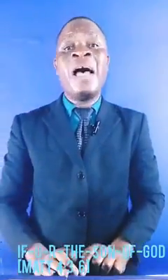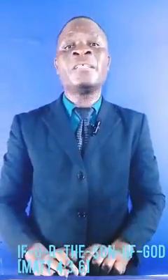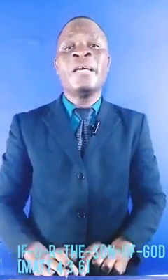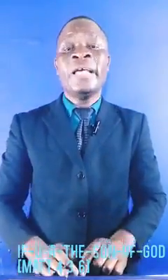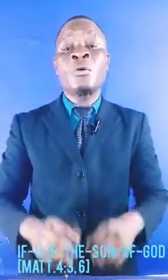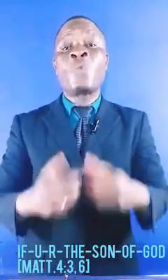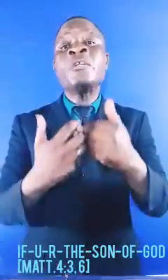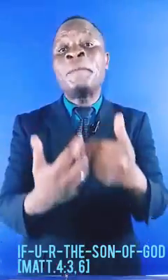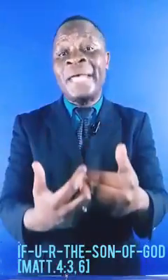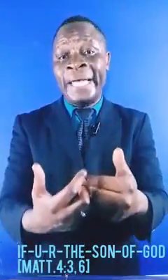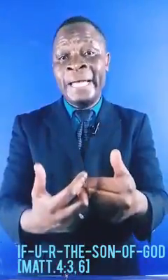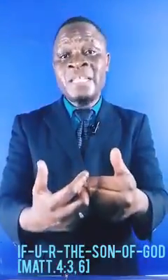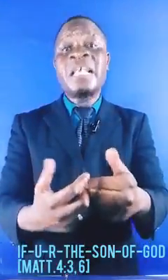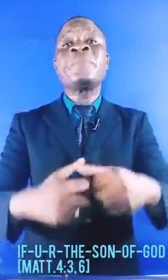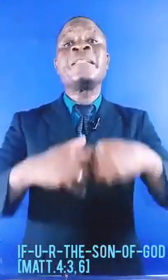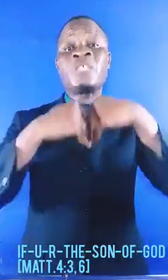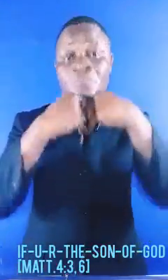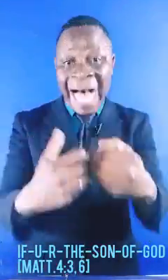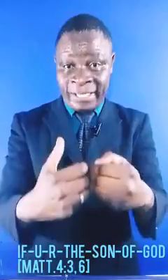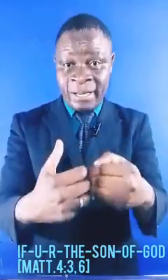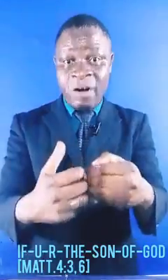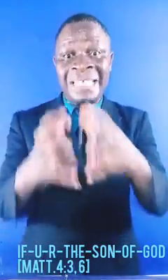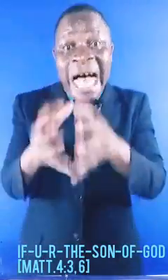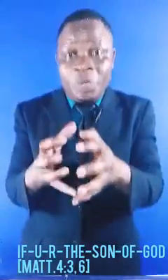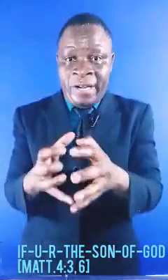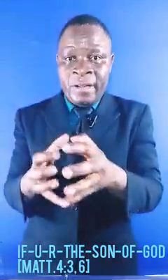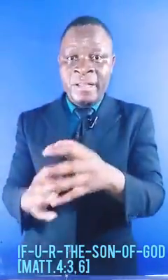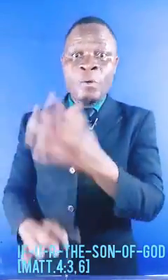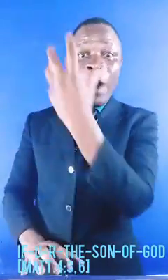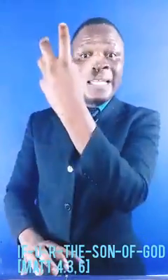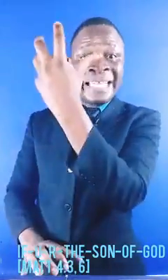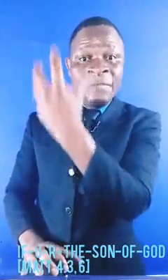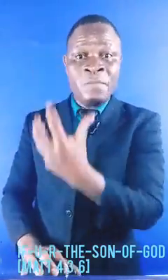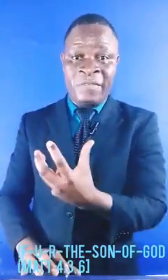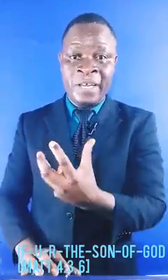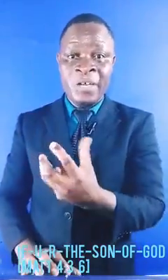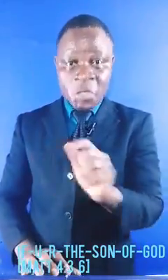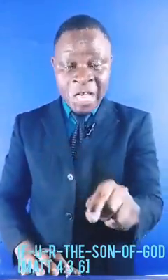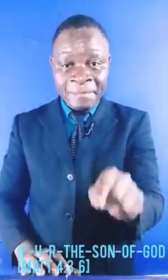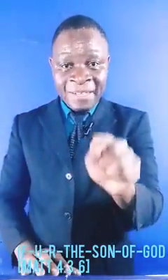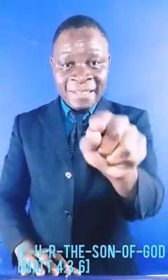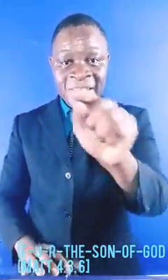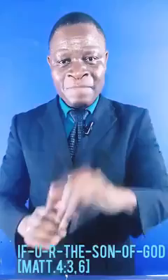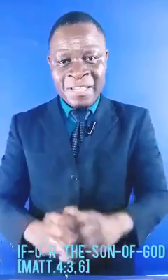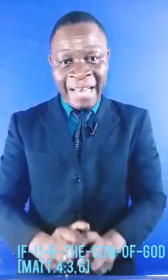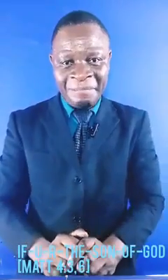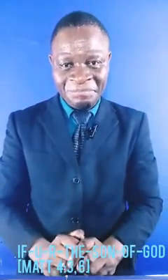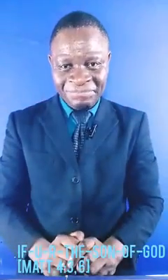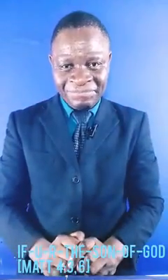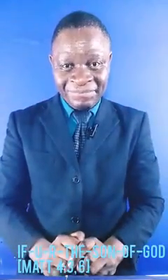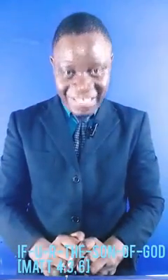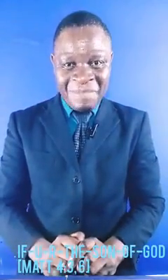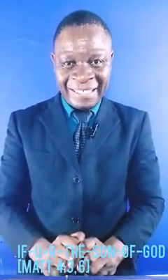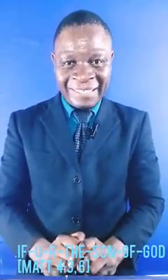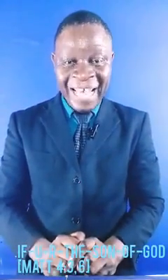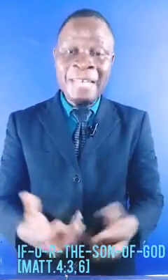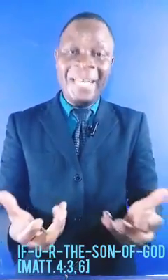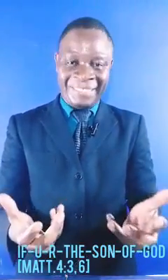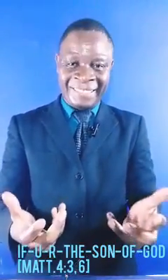as, it was going to be, something that smacked, of doubting, the way that came from heaven, to say, this is my son. Stay blessed. And please,